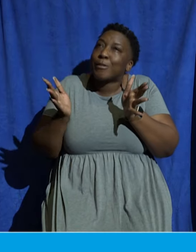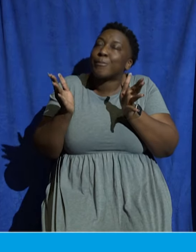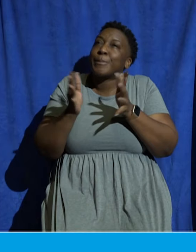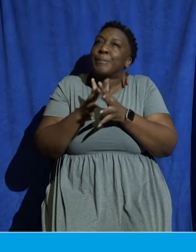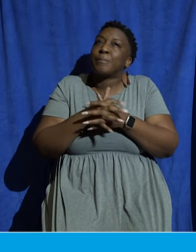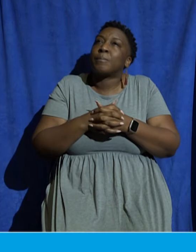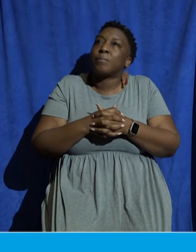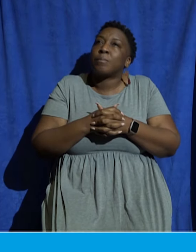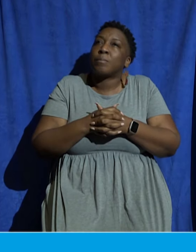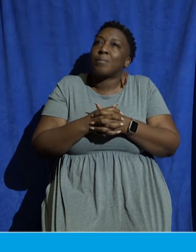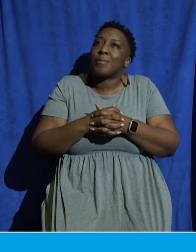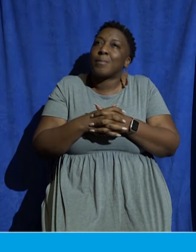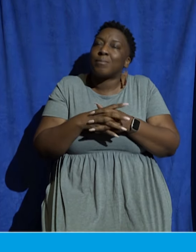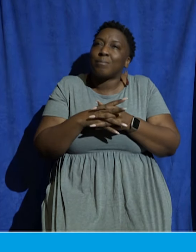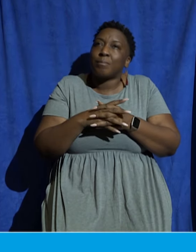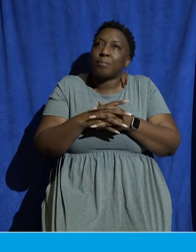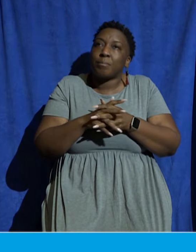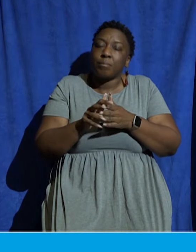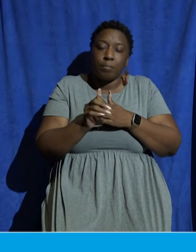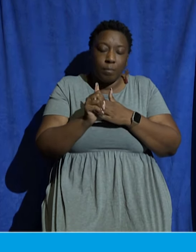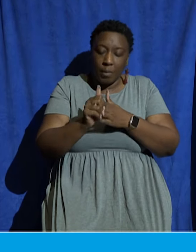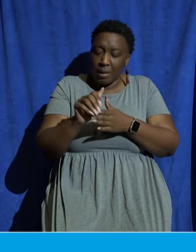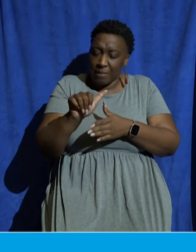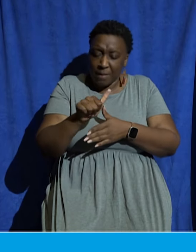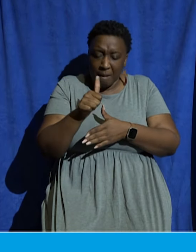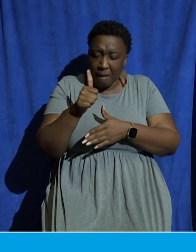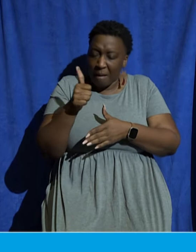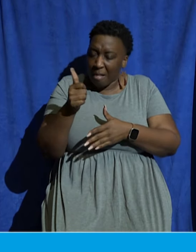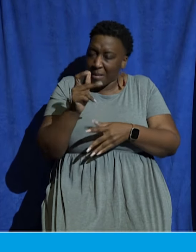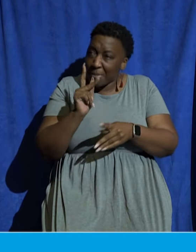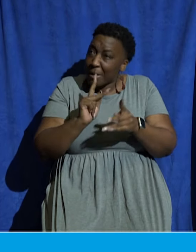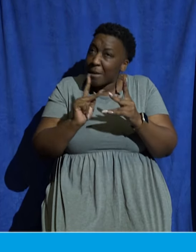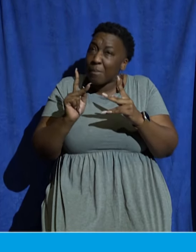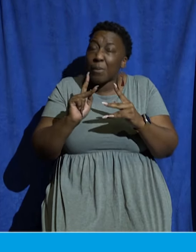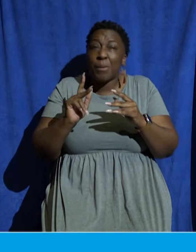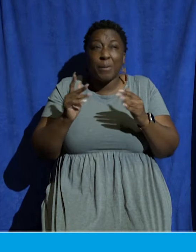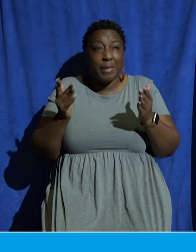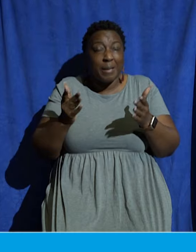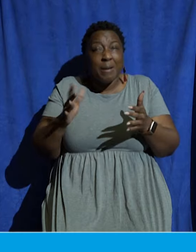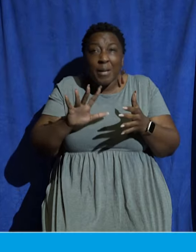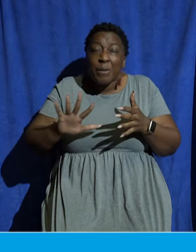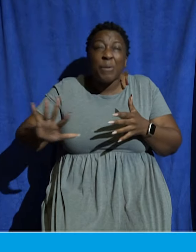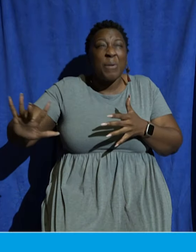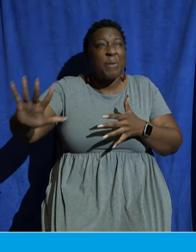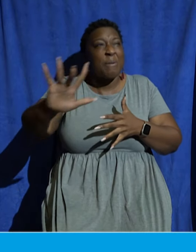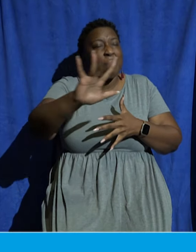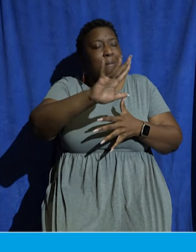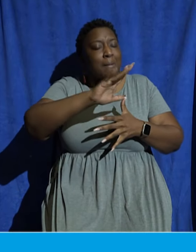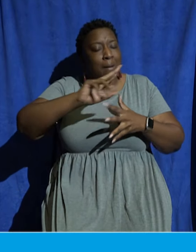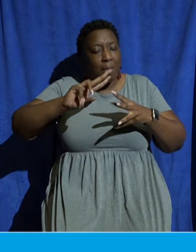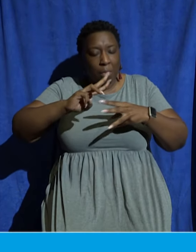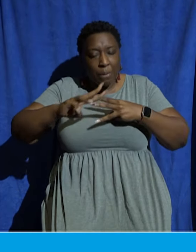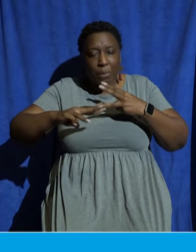and lead others in our city and even others around the world to see the wonderful builder of this house